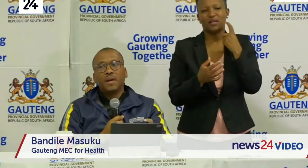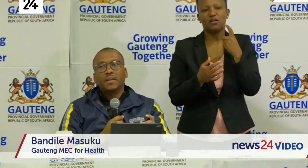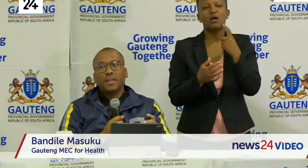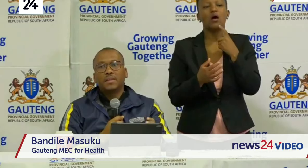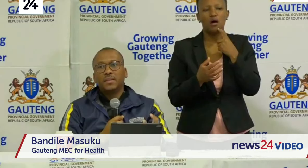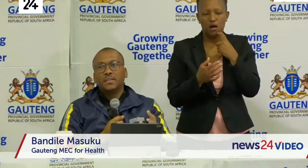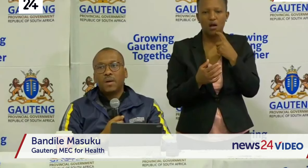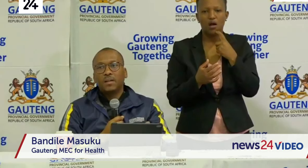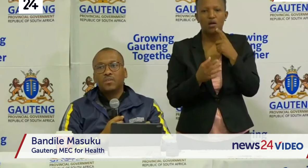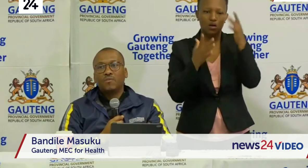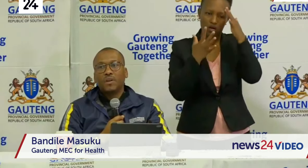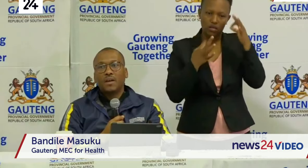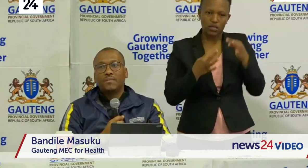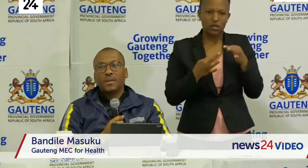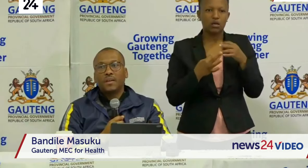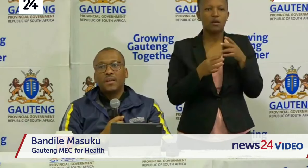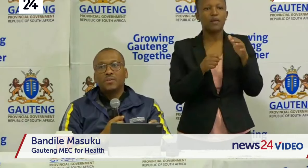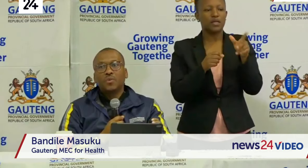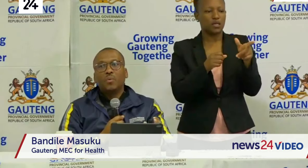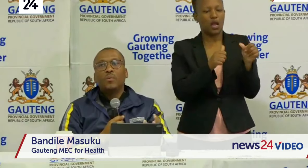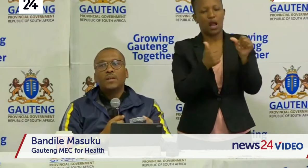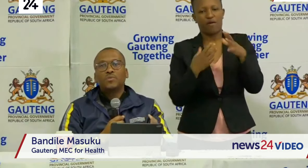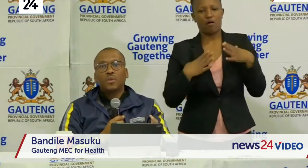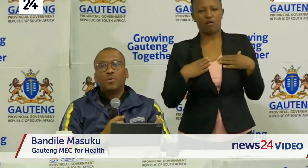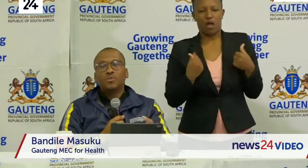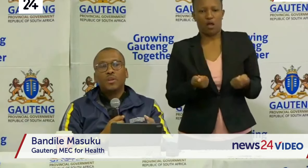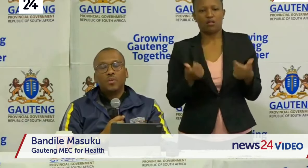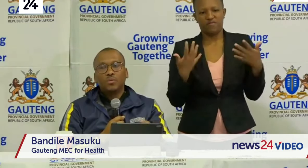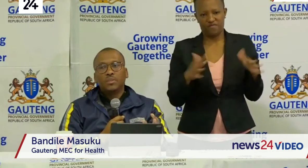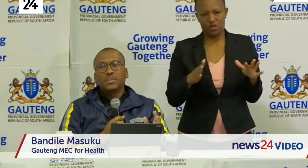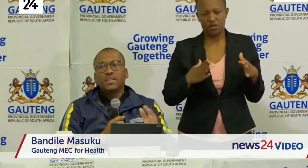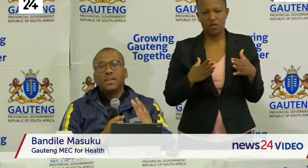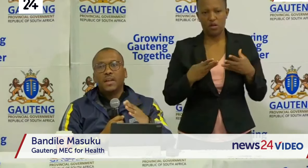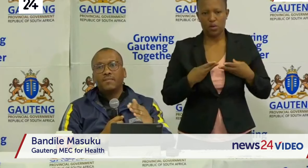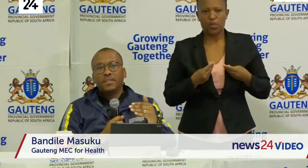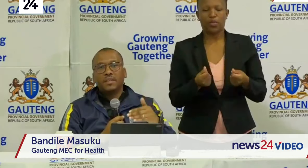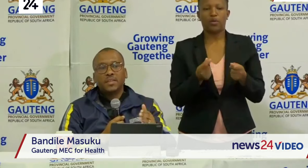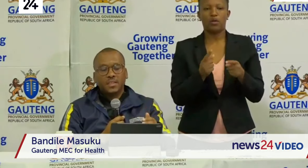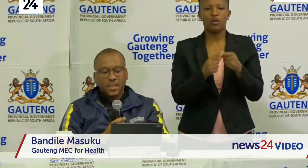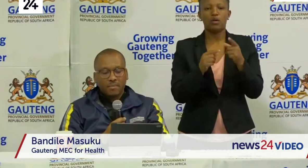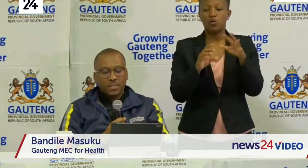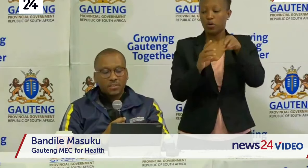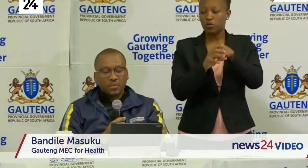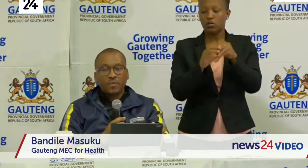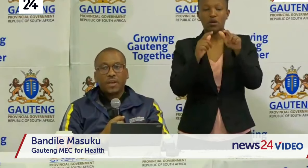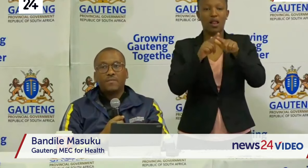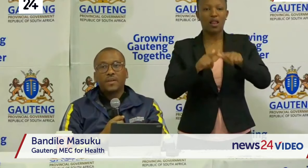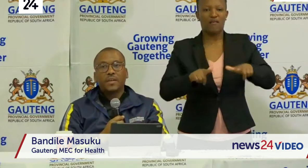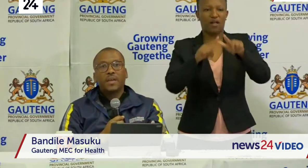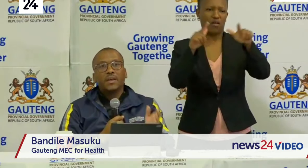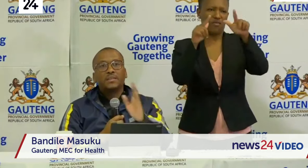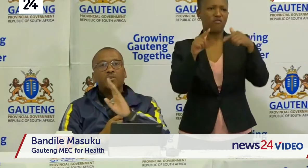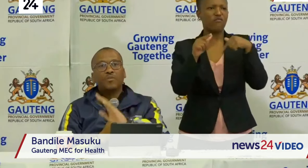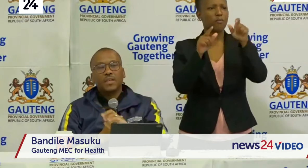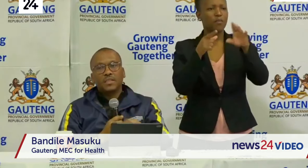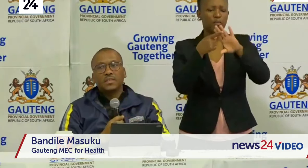determine that this is part of recovery. We want to also include certain levels and certain dimensions of recovery